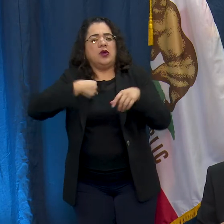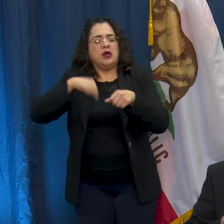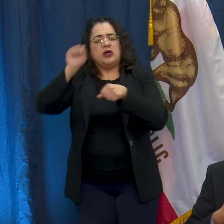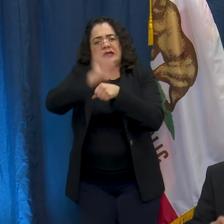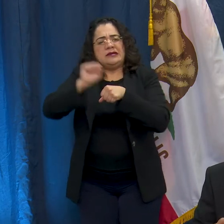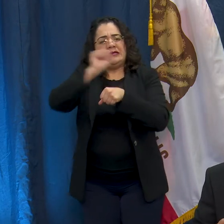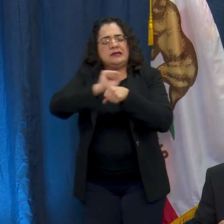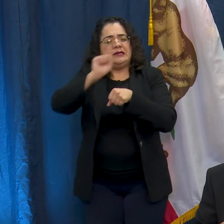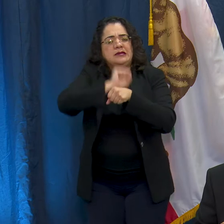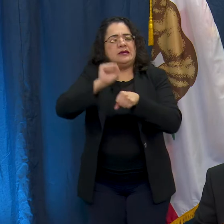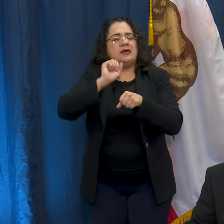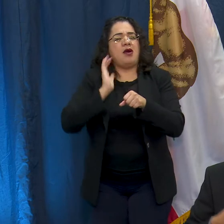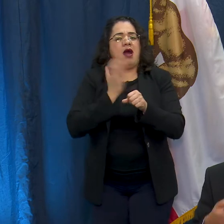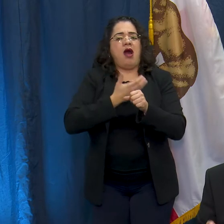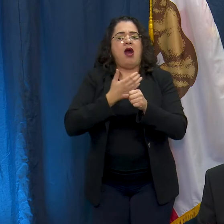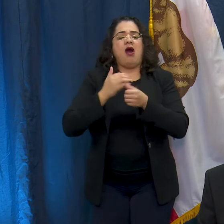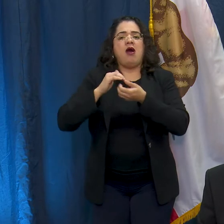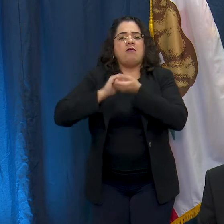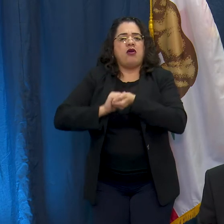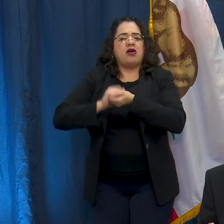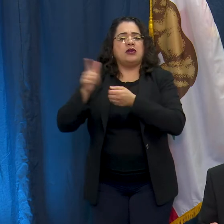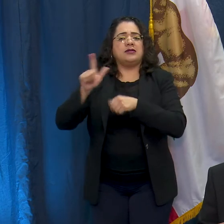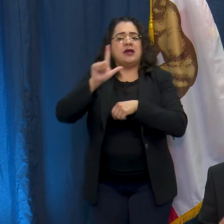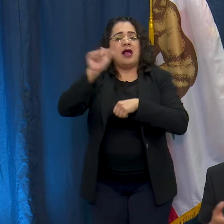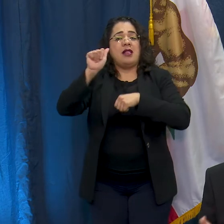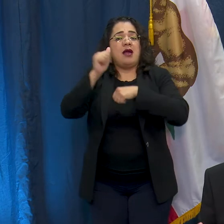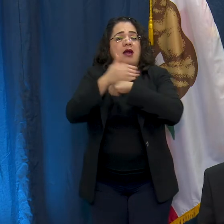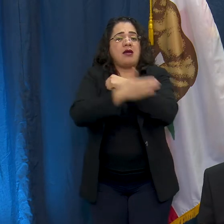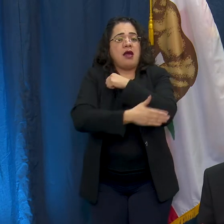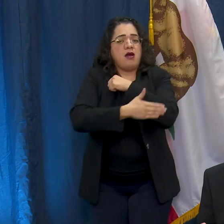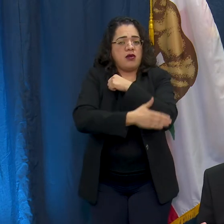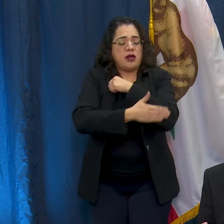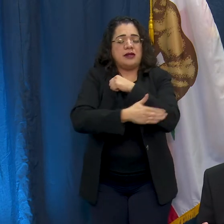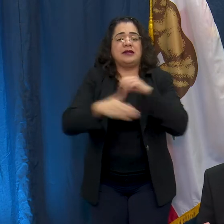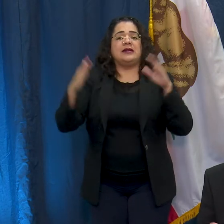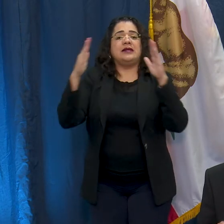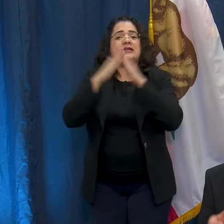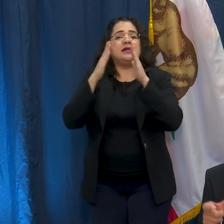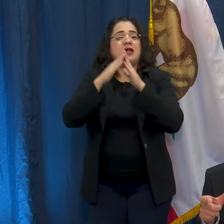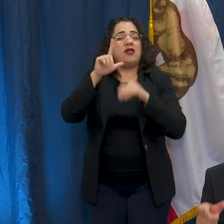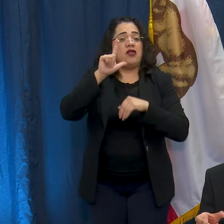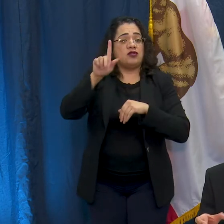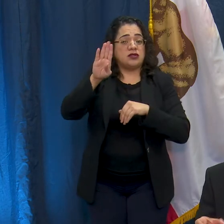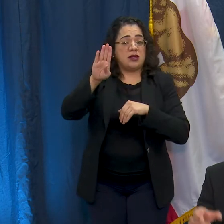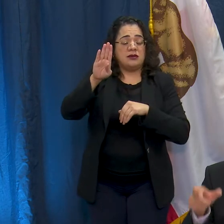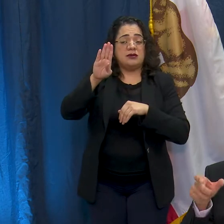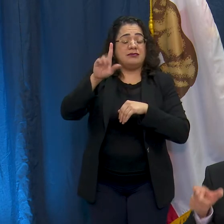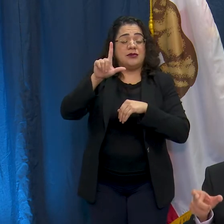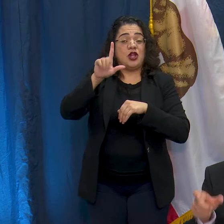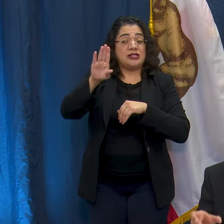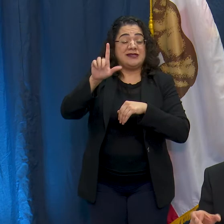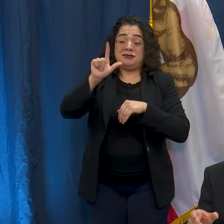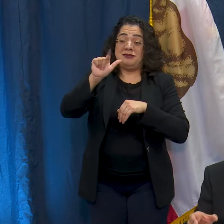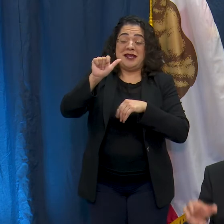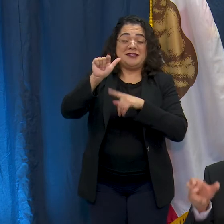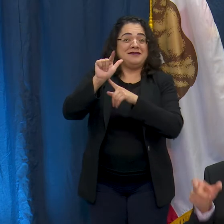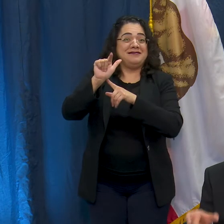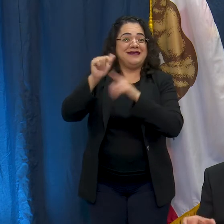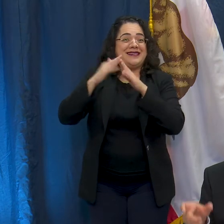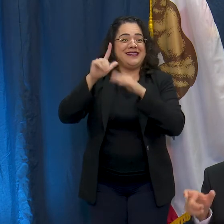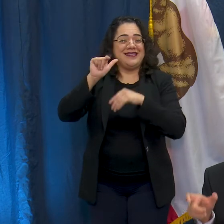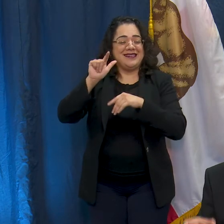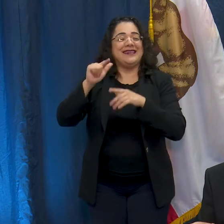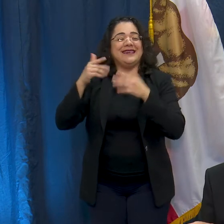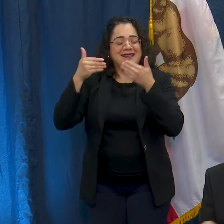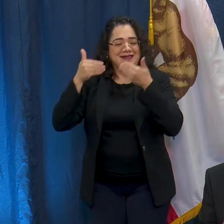this with our partners at the County of Los Angeles and the City of Los Angeles to ensure that this facility can